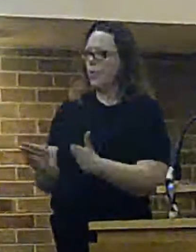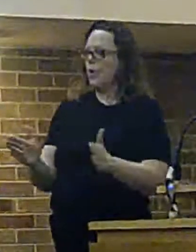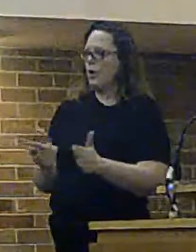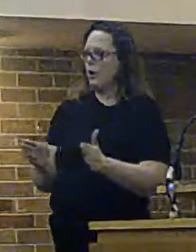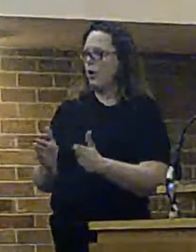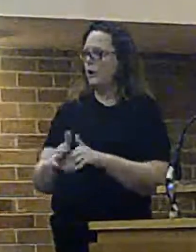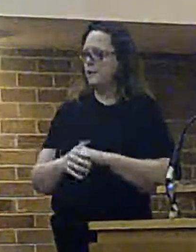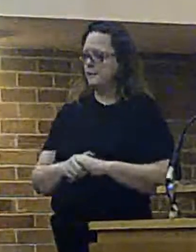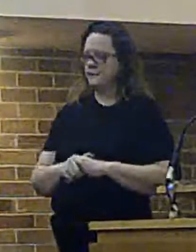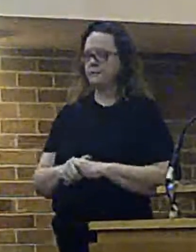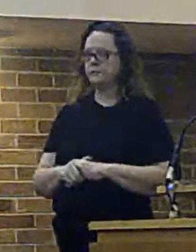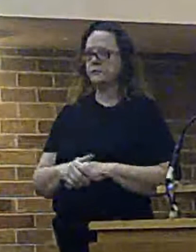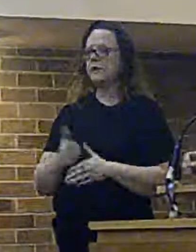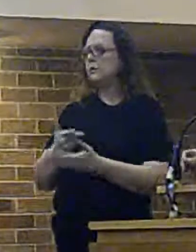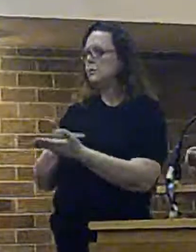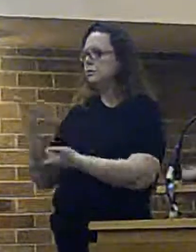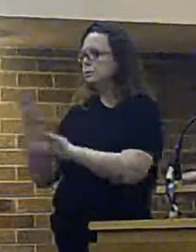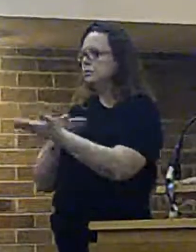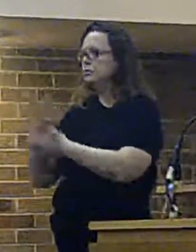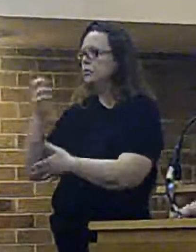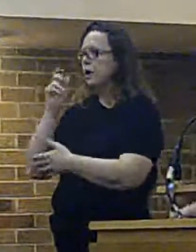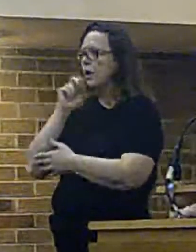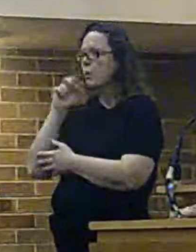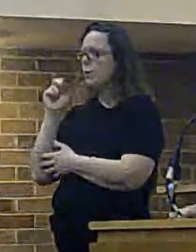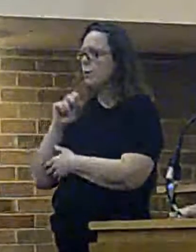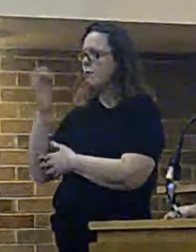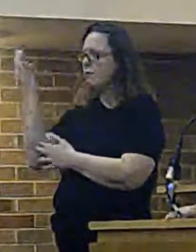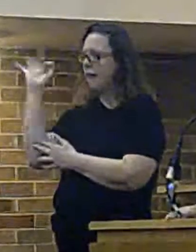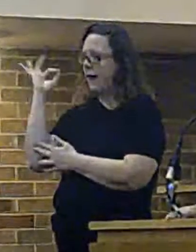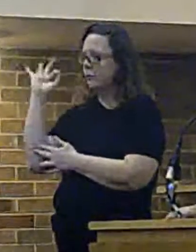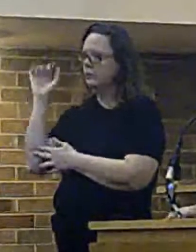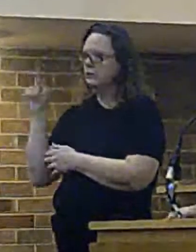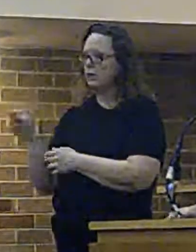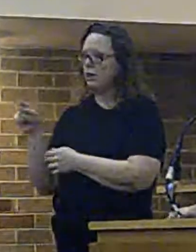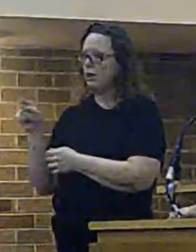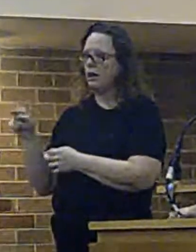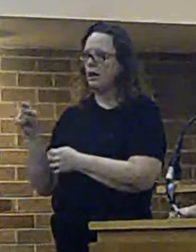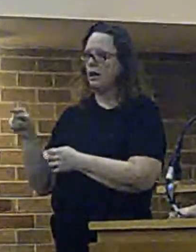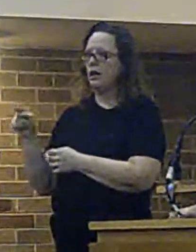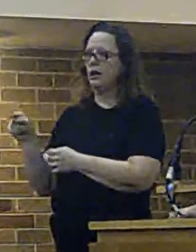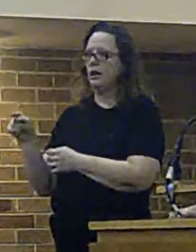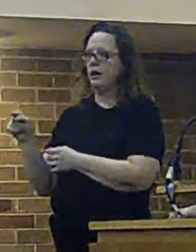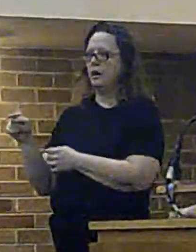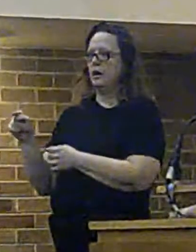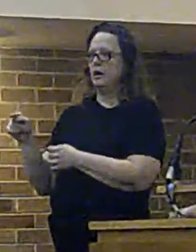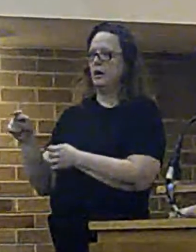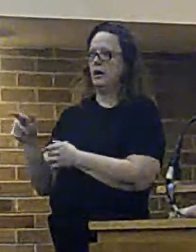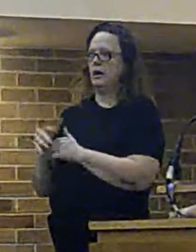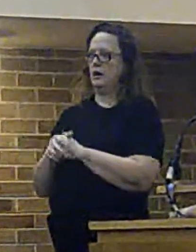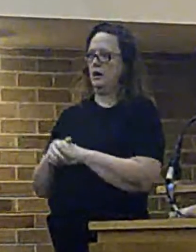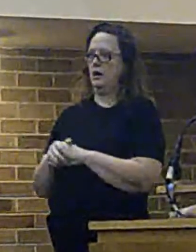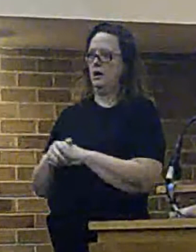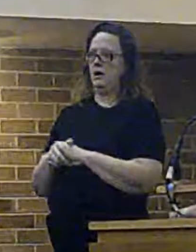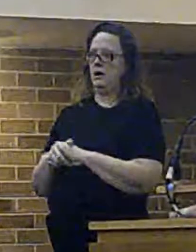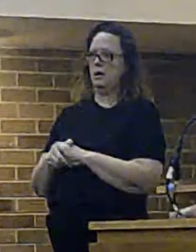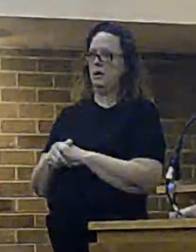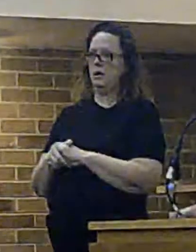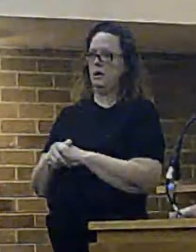dialogue that we've had with Wil, and I cannot speak with any authority for Wil, for the reasons that I've made clear previously,